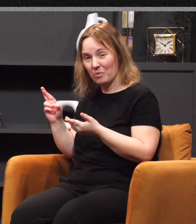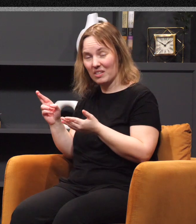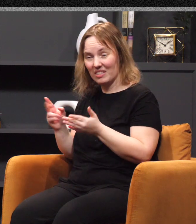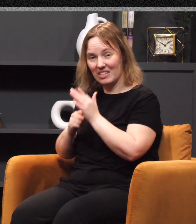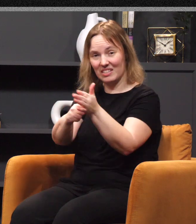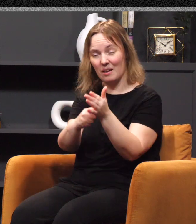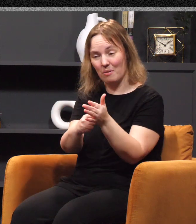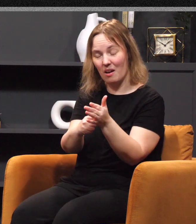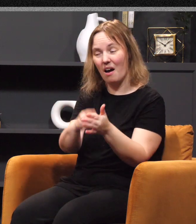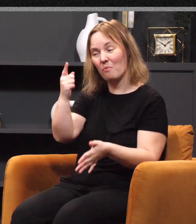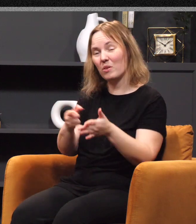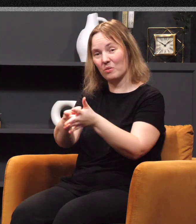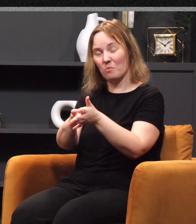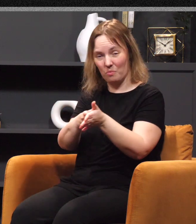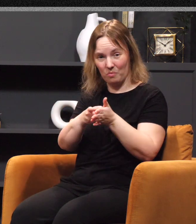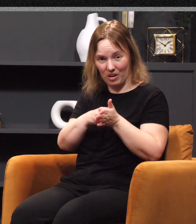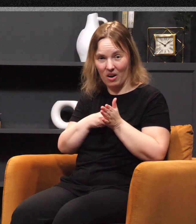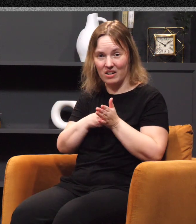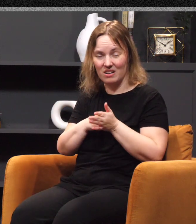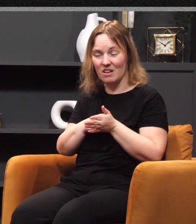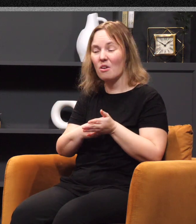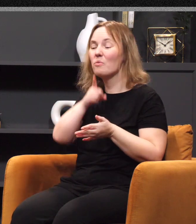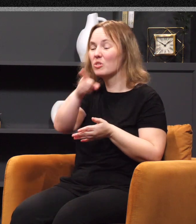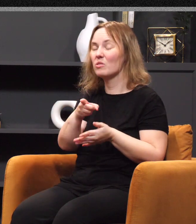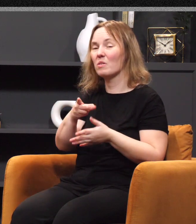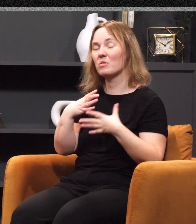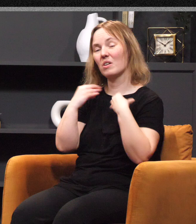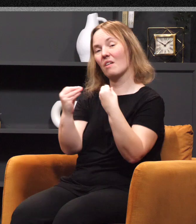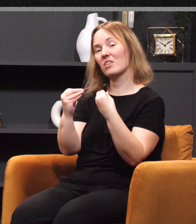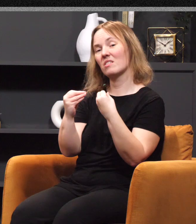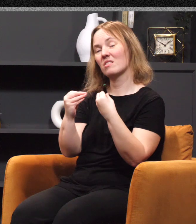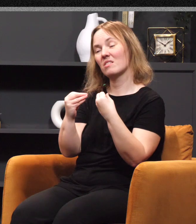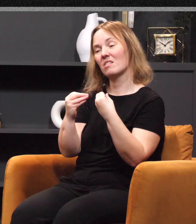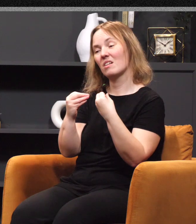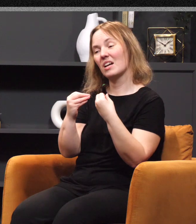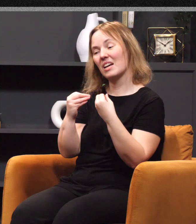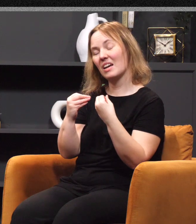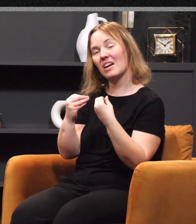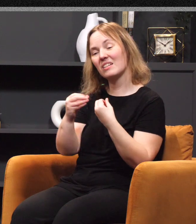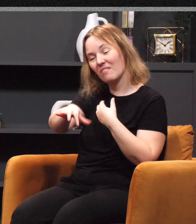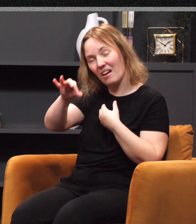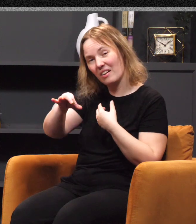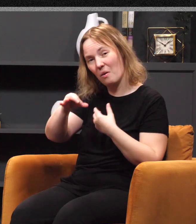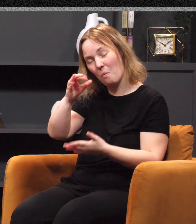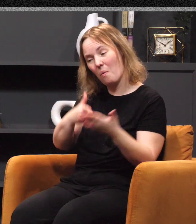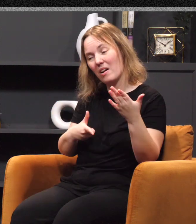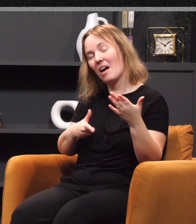required if we really want to recover in our lives what's been lost. Any area of our life where we know the